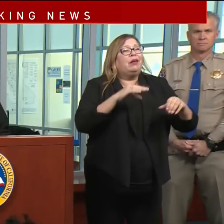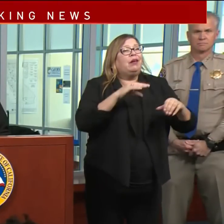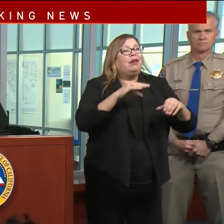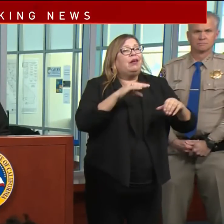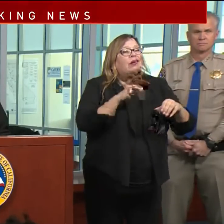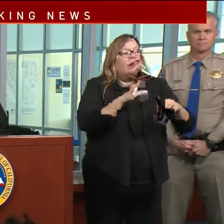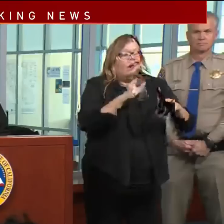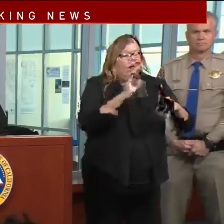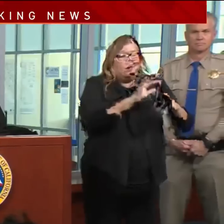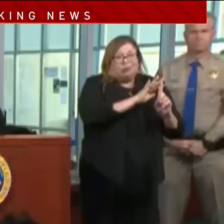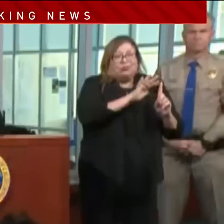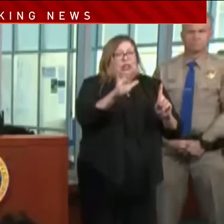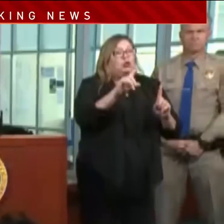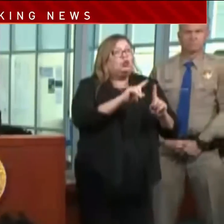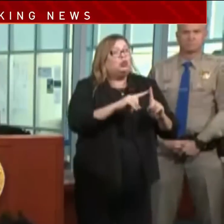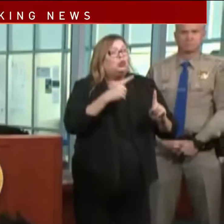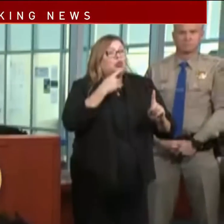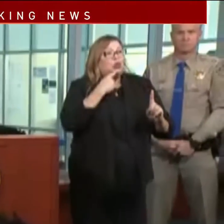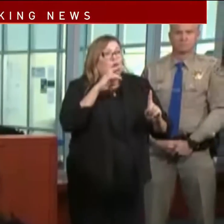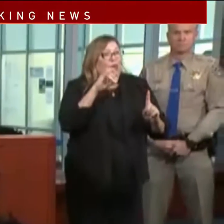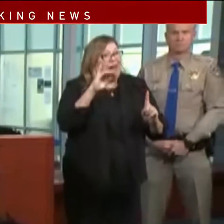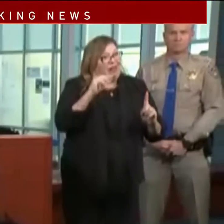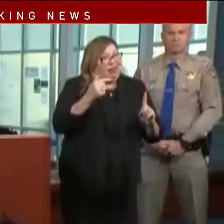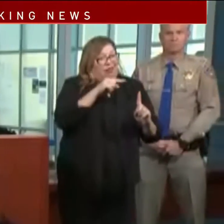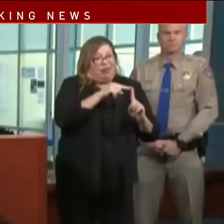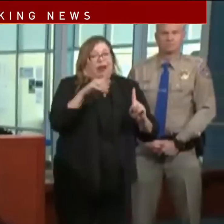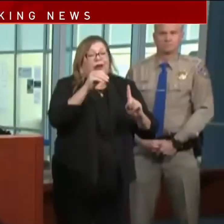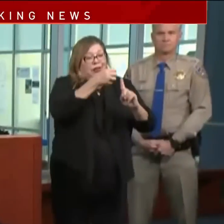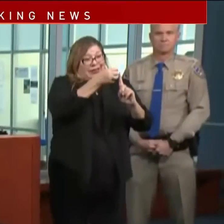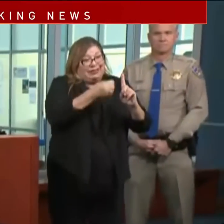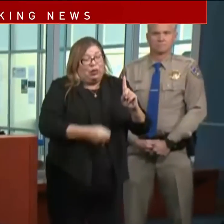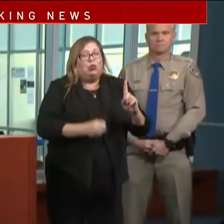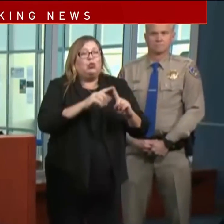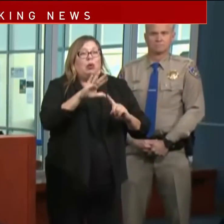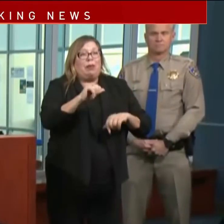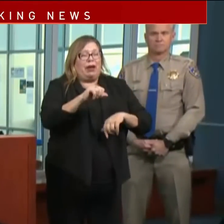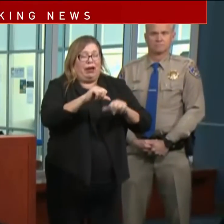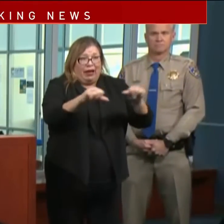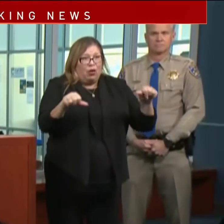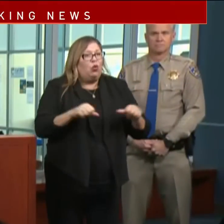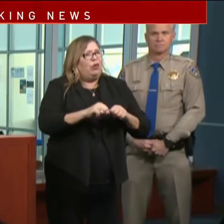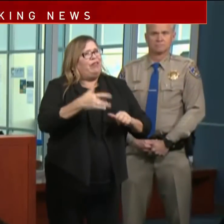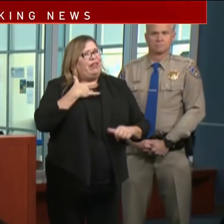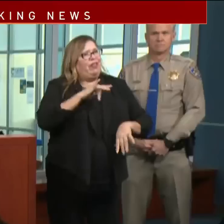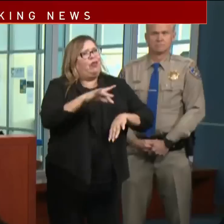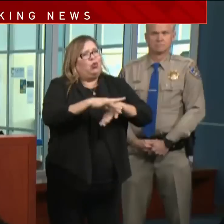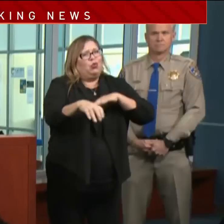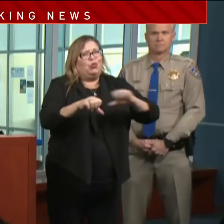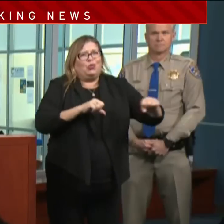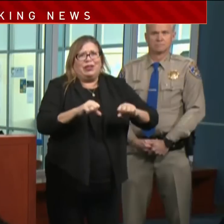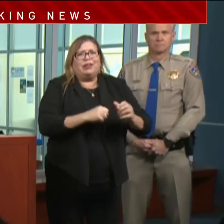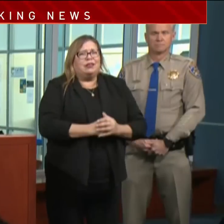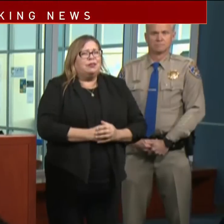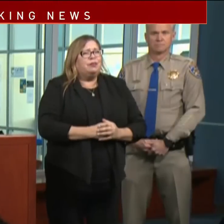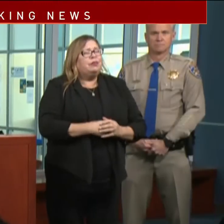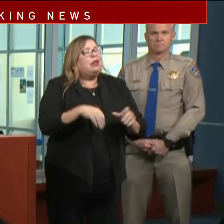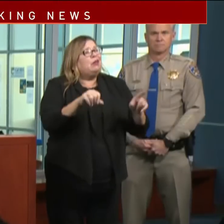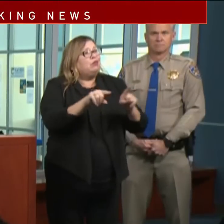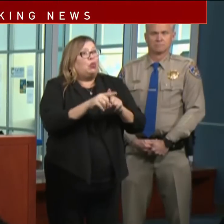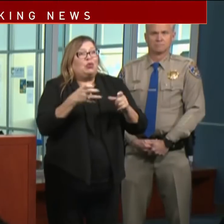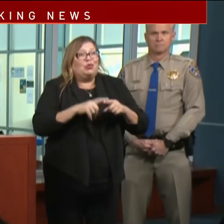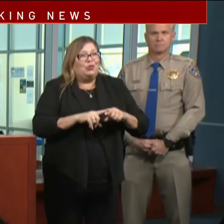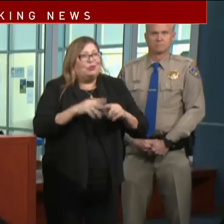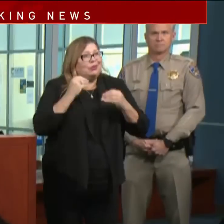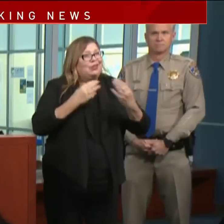as Edding and as far south as in the Bay Area. And I'll start off by saying